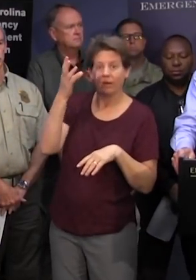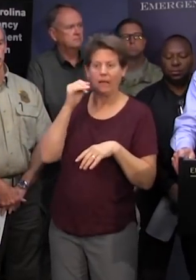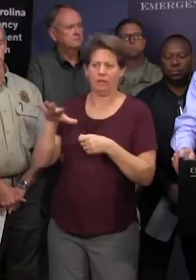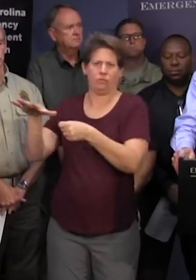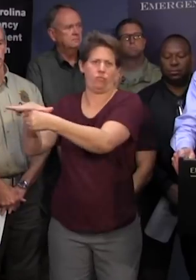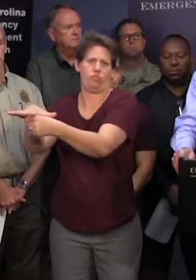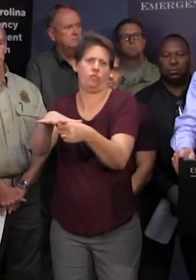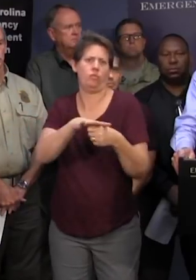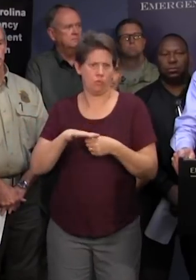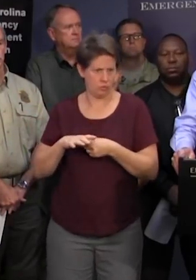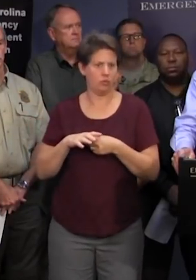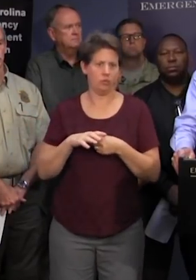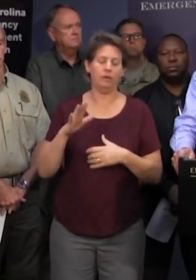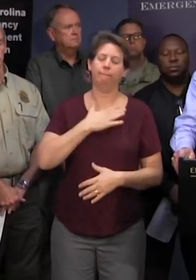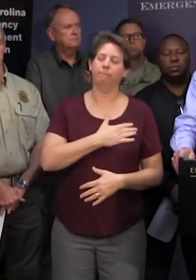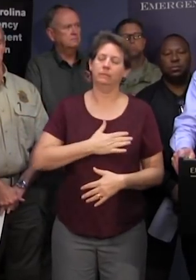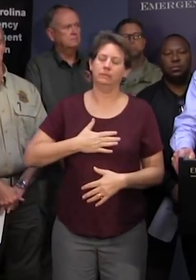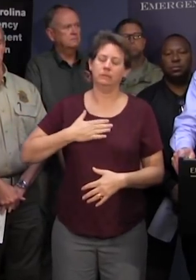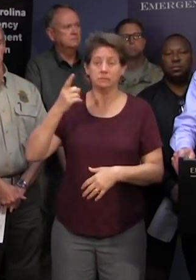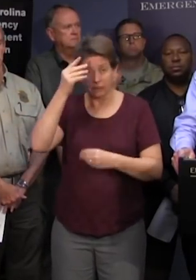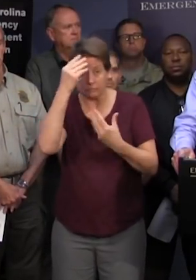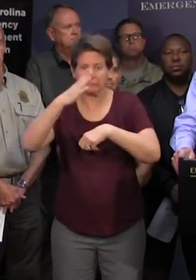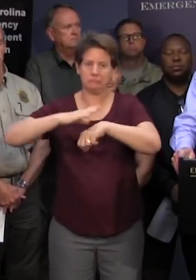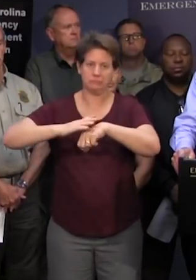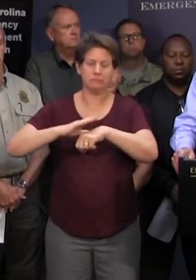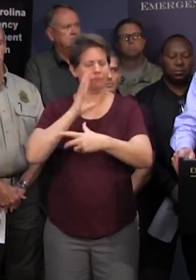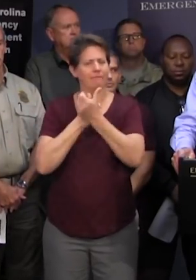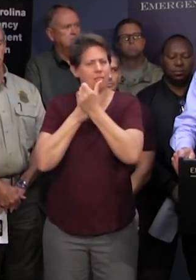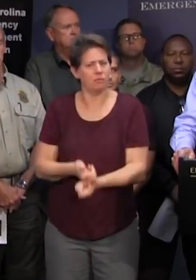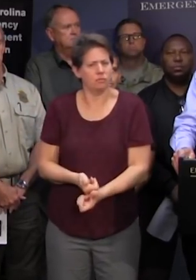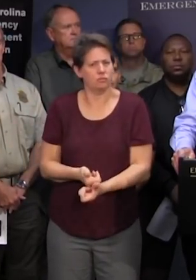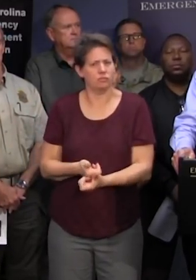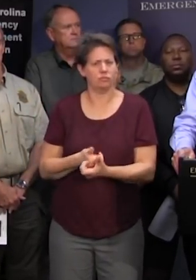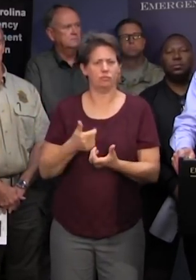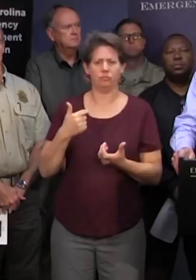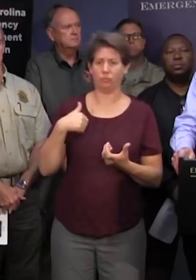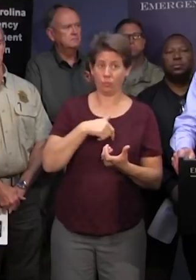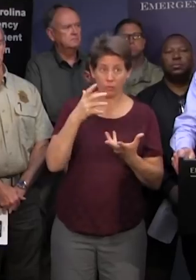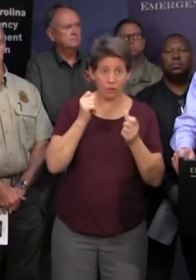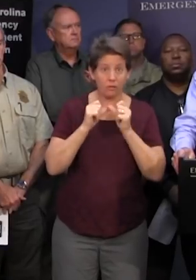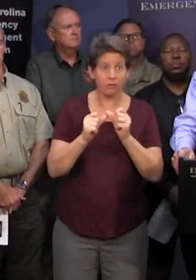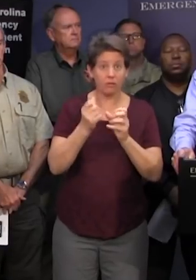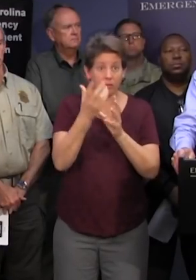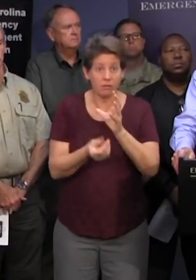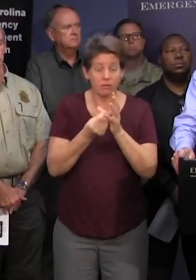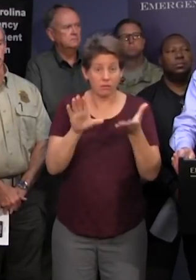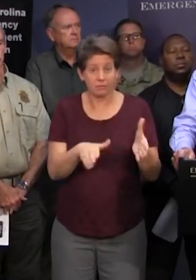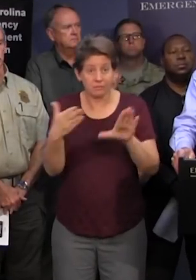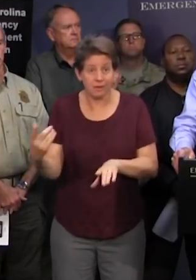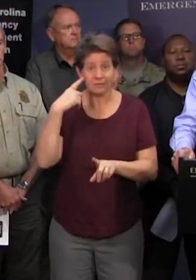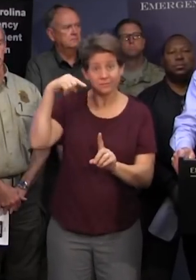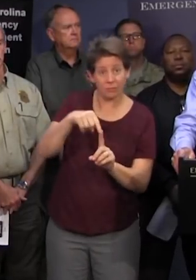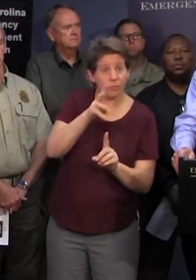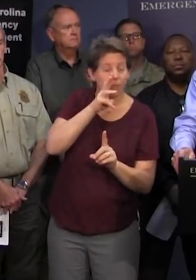at the local level and please heed the warnings that are given to you we do not want to lose lives to this